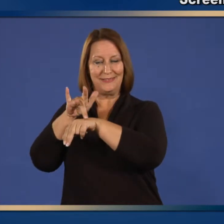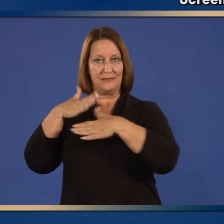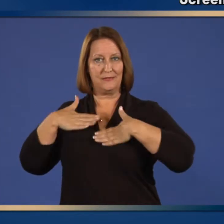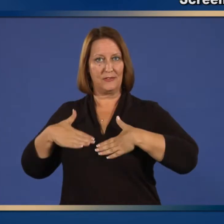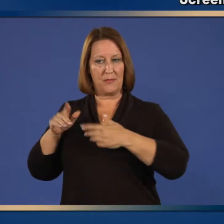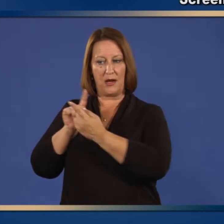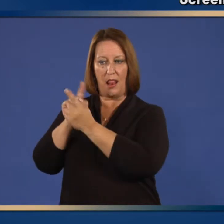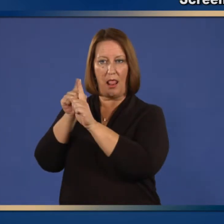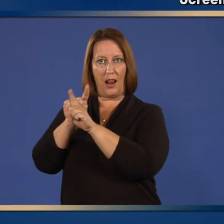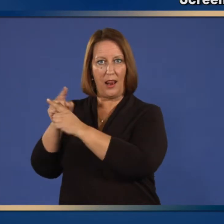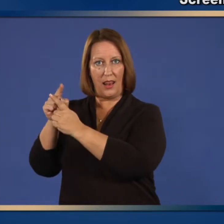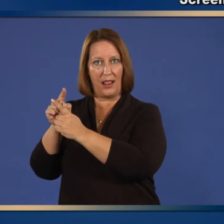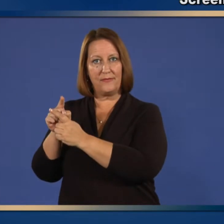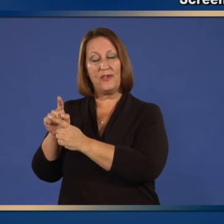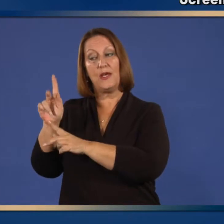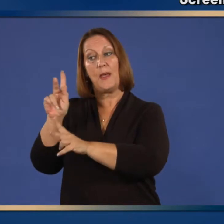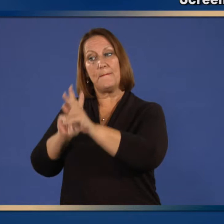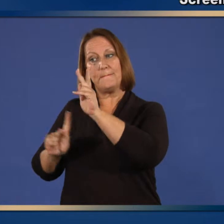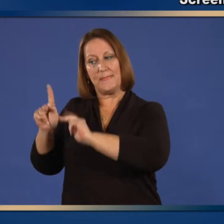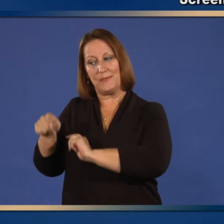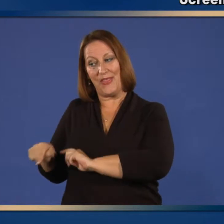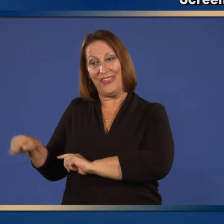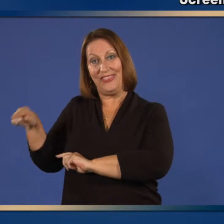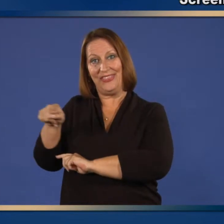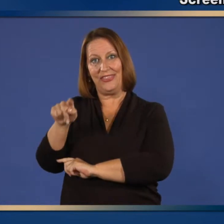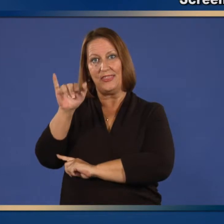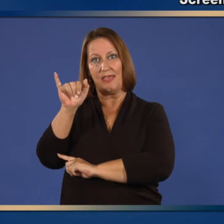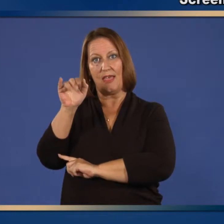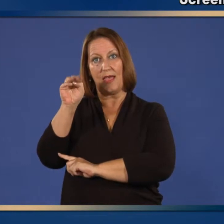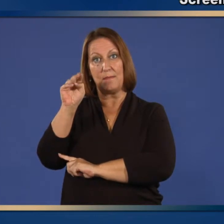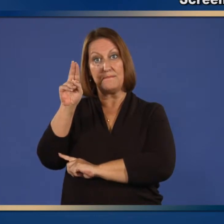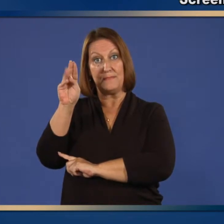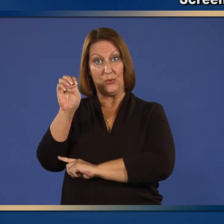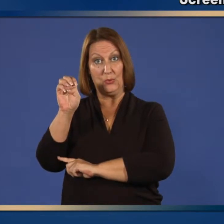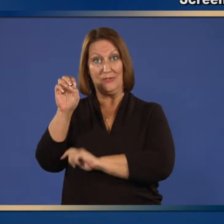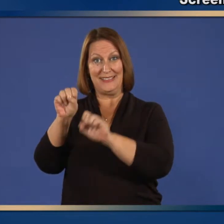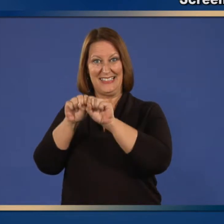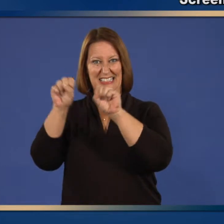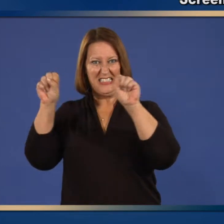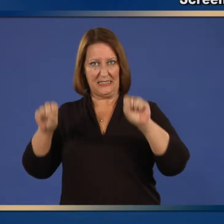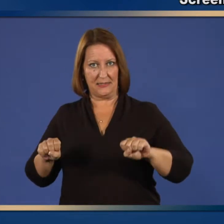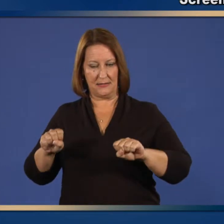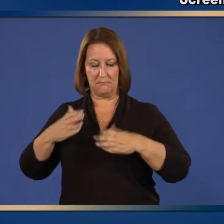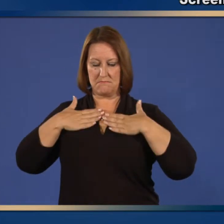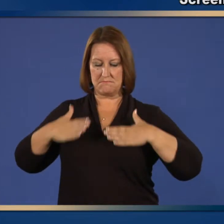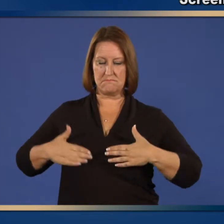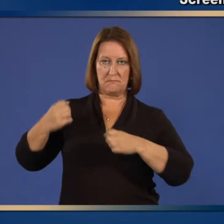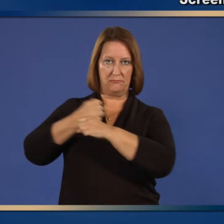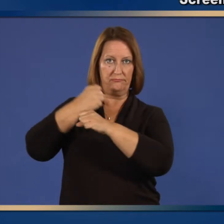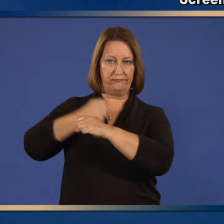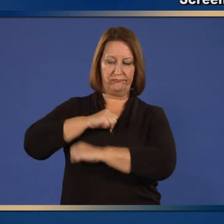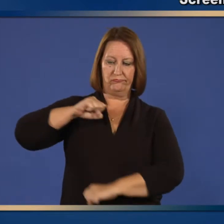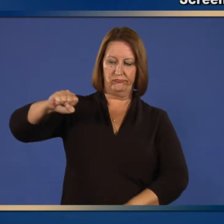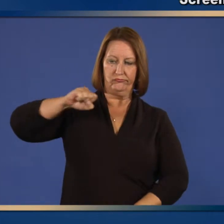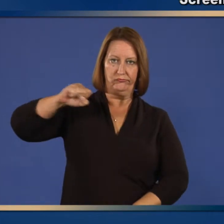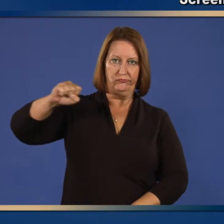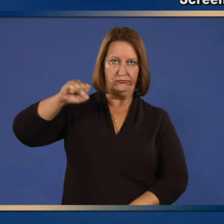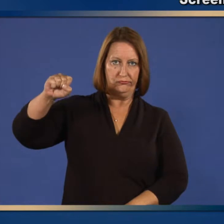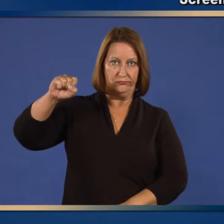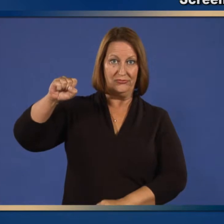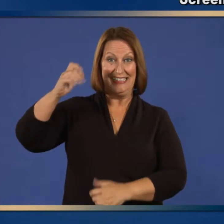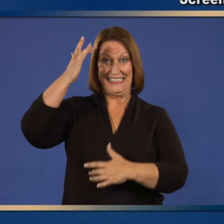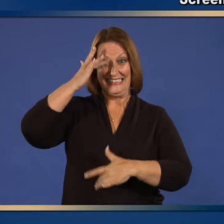A person whose immune system is severely compromised and who must be in a protective isolation,